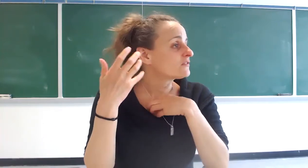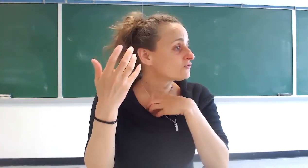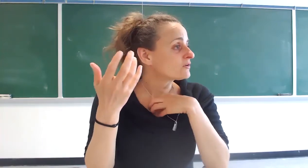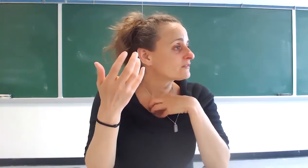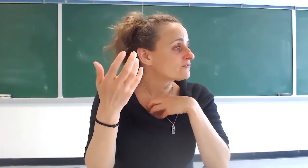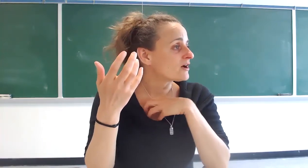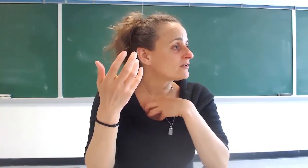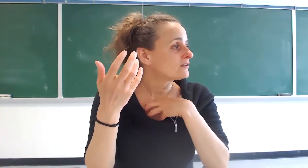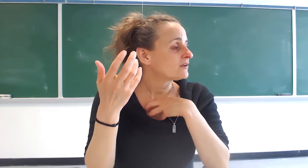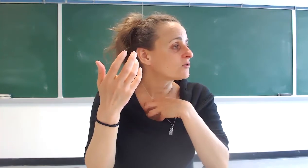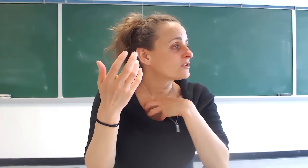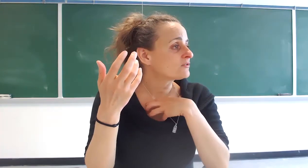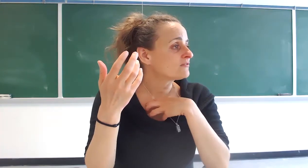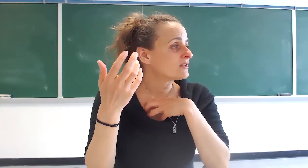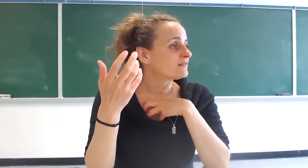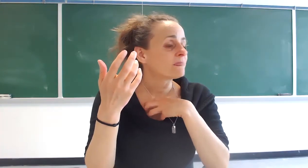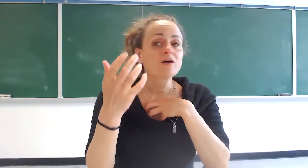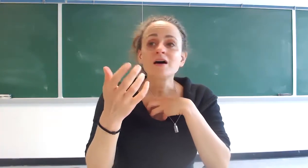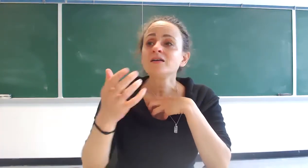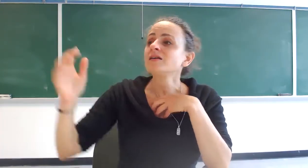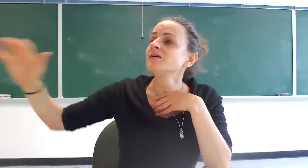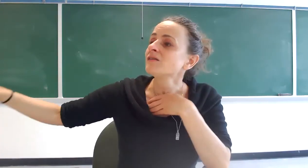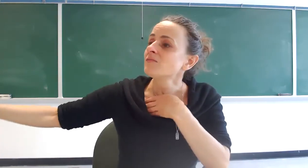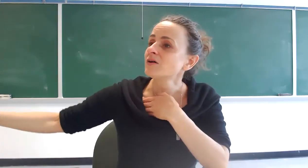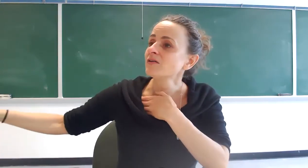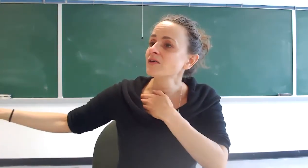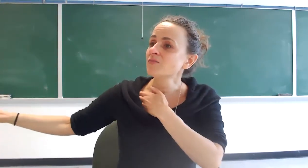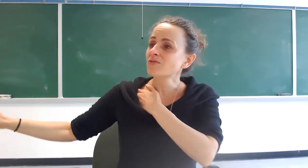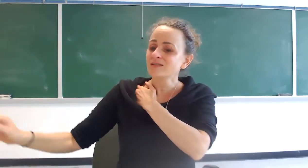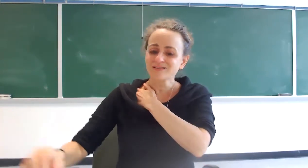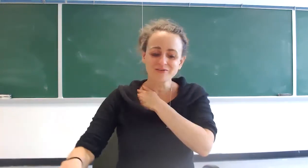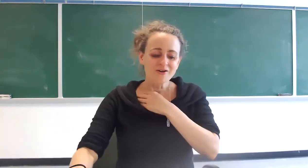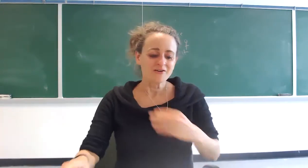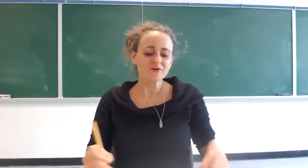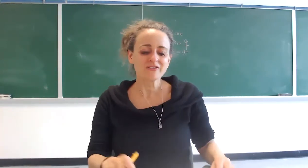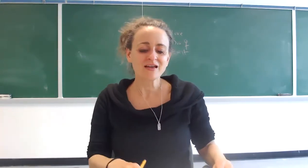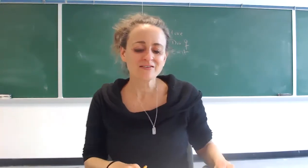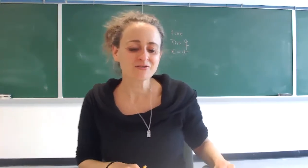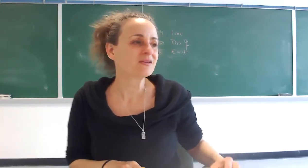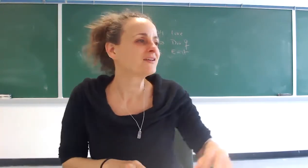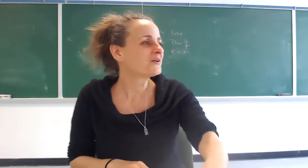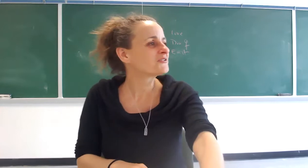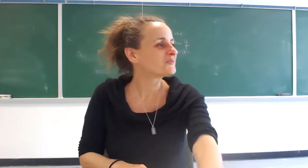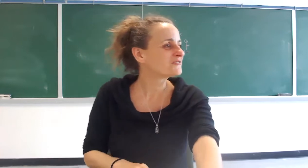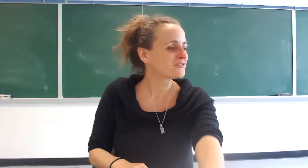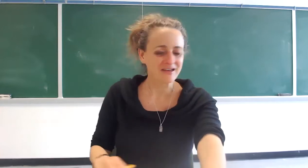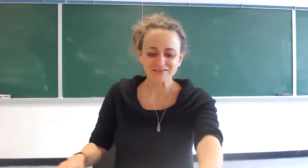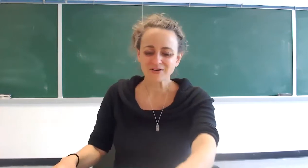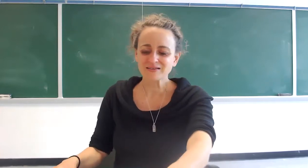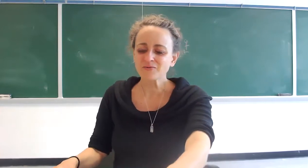a trace of god according to living us god is among the oppressed so of course he has to make an argument for that right and